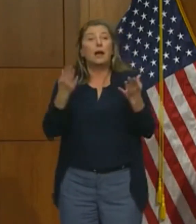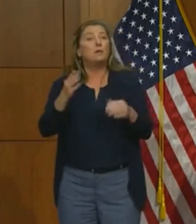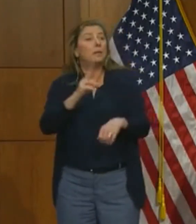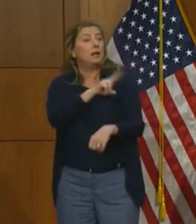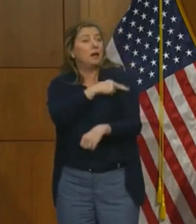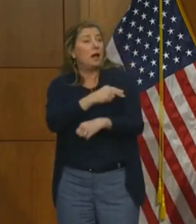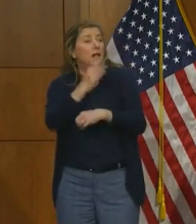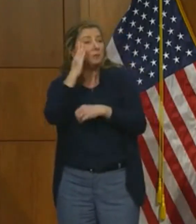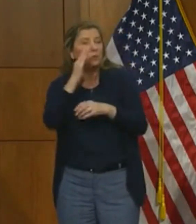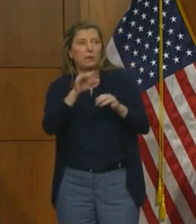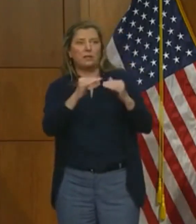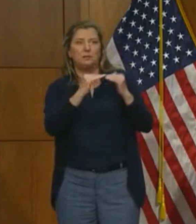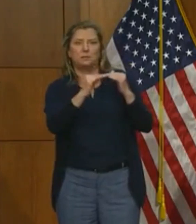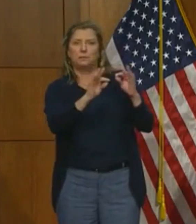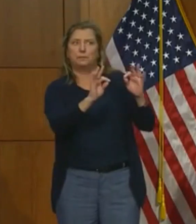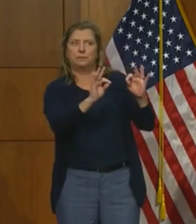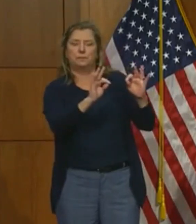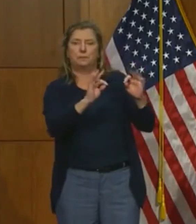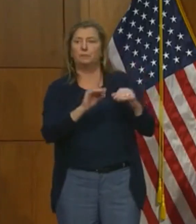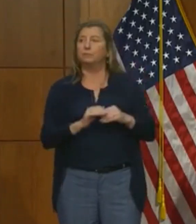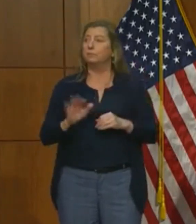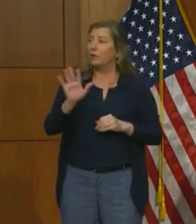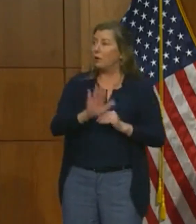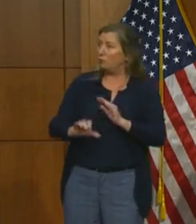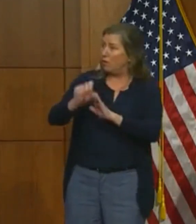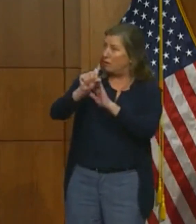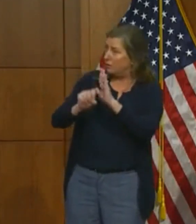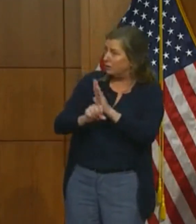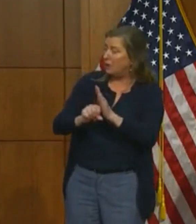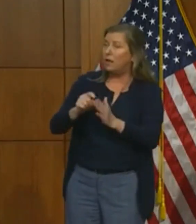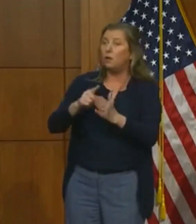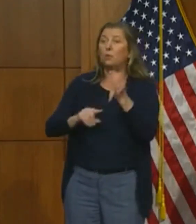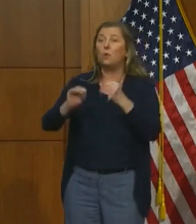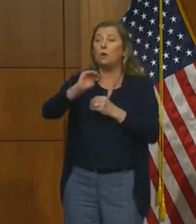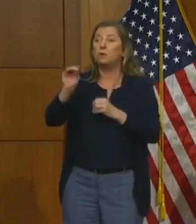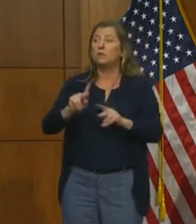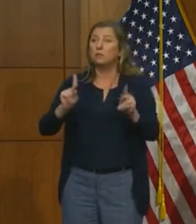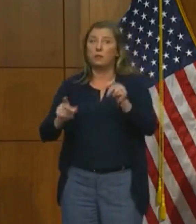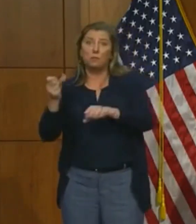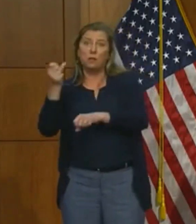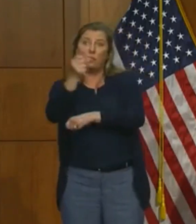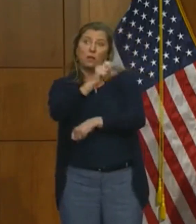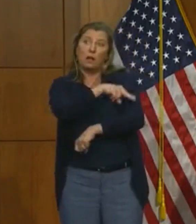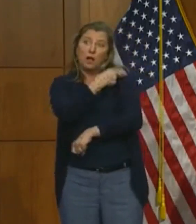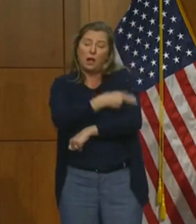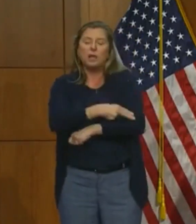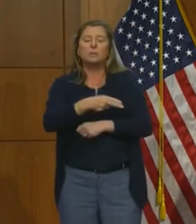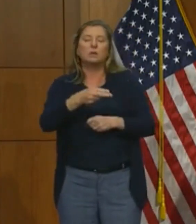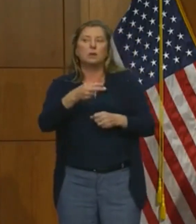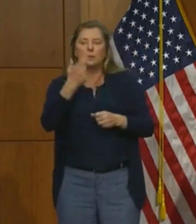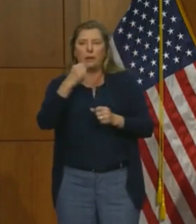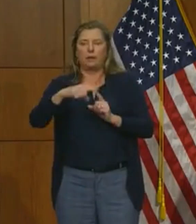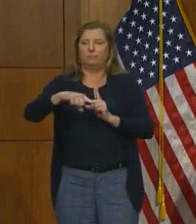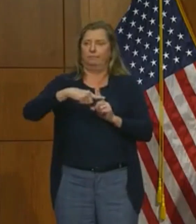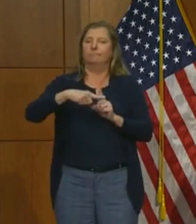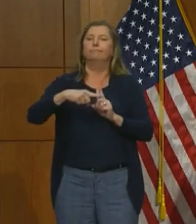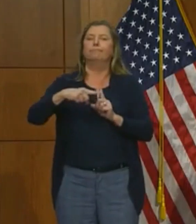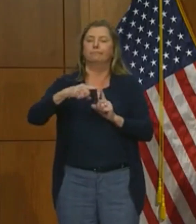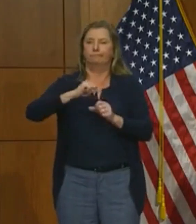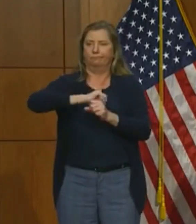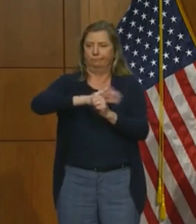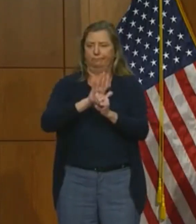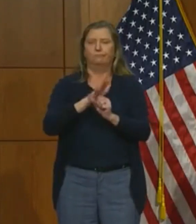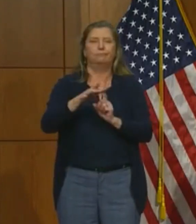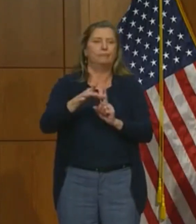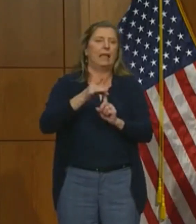Statewide, the percentage of people hospitalized with a positive or pending COVID test has